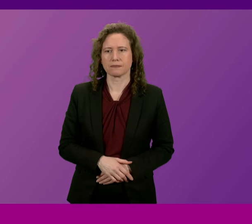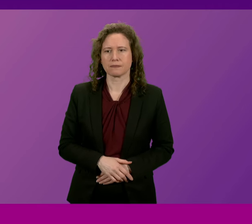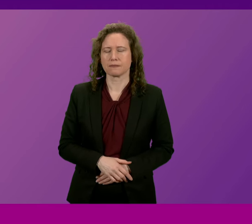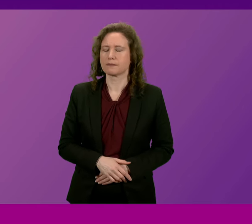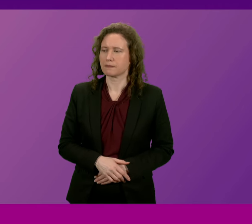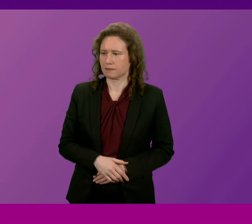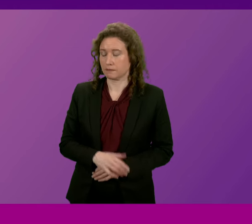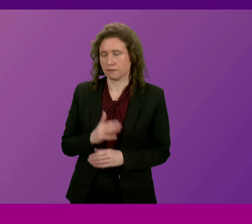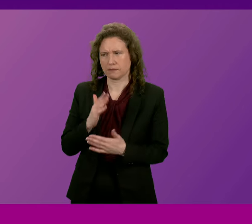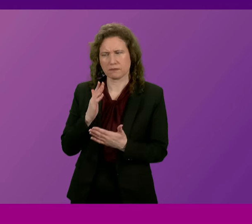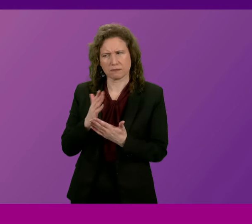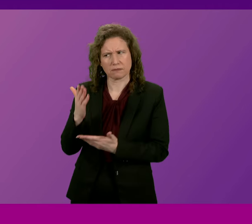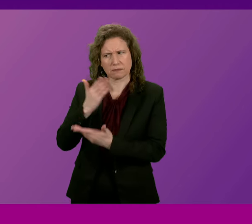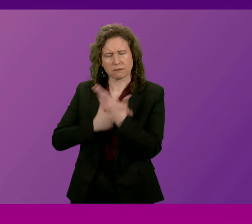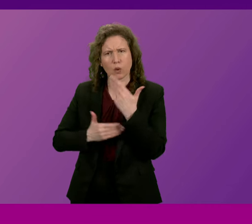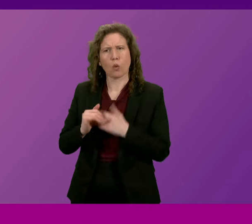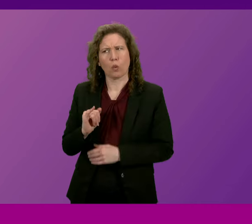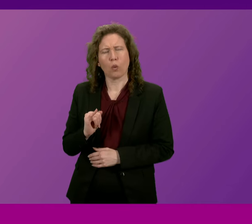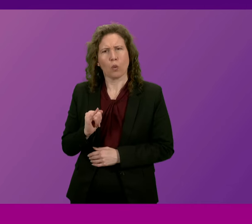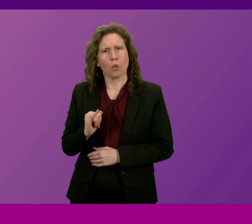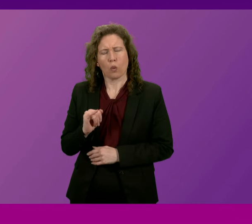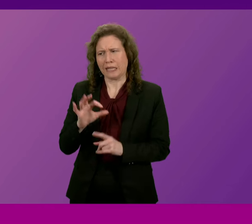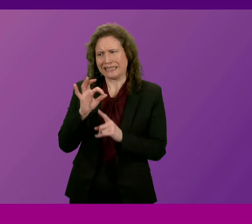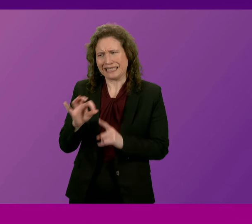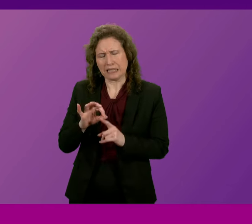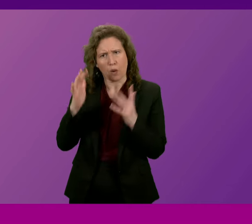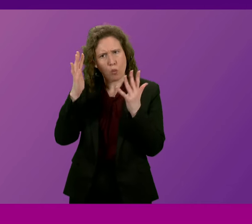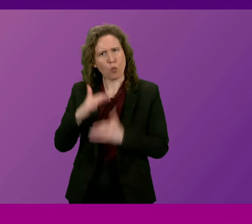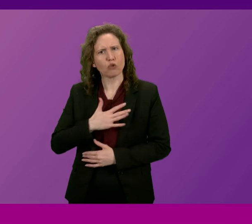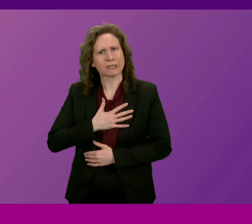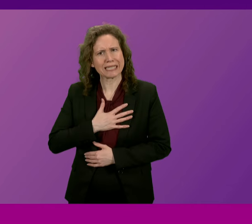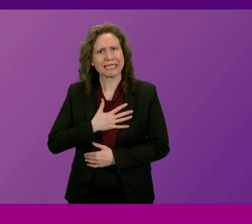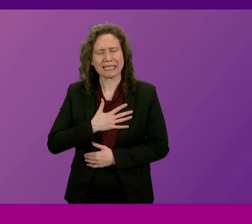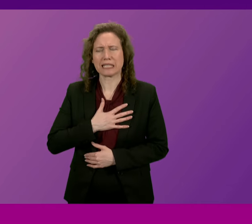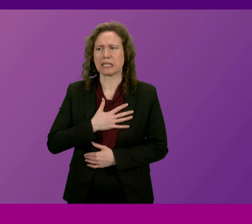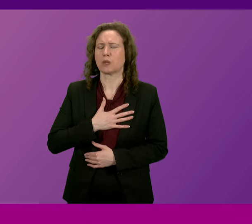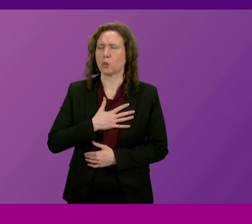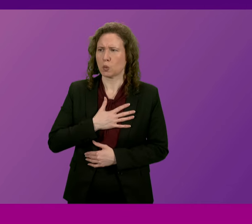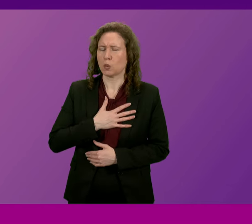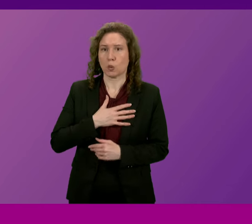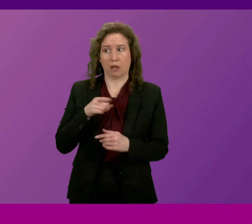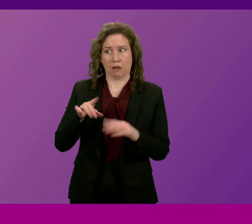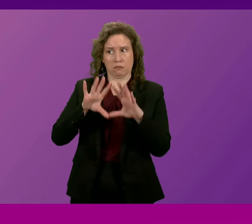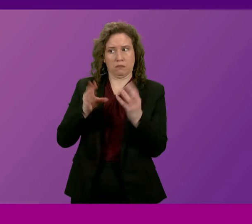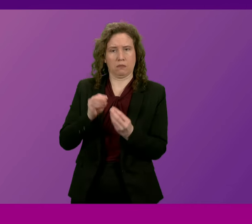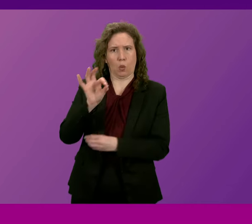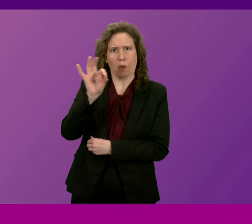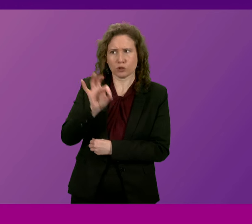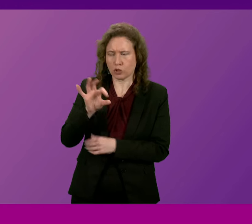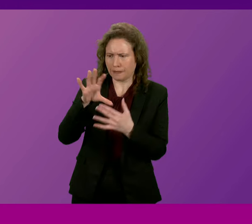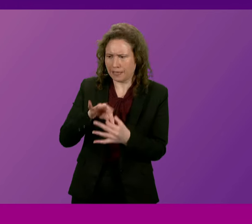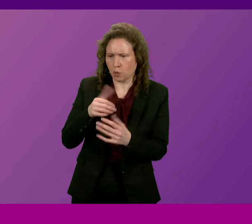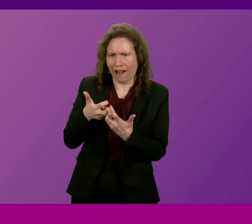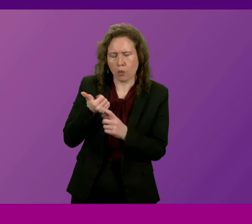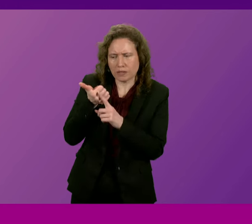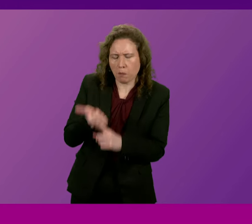I'm very concerned by the details that Ros McCall puts to me. The whole question of support